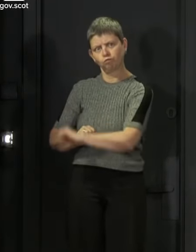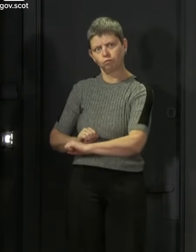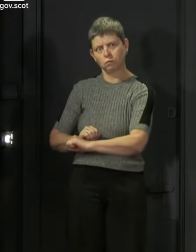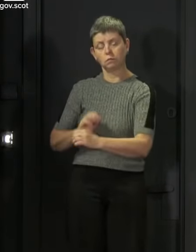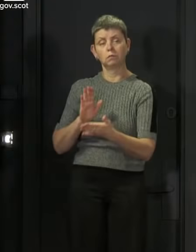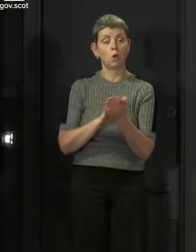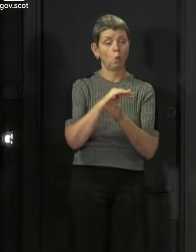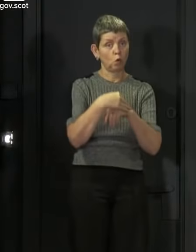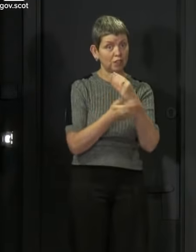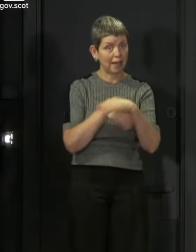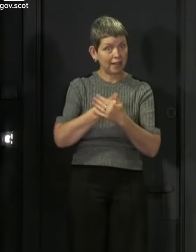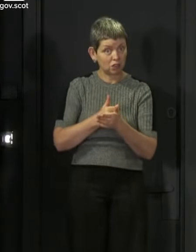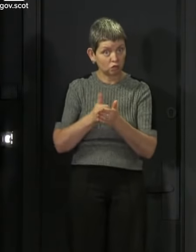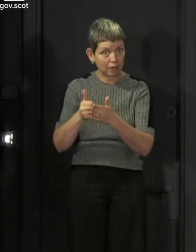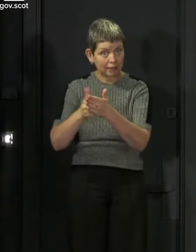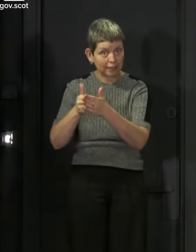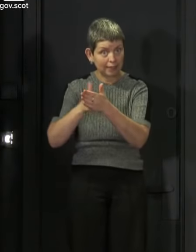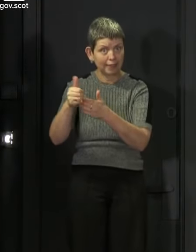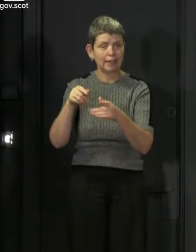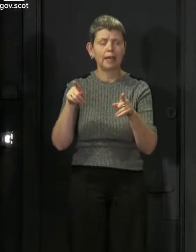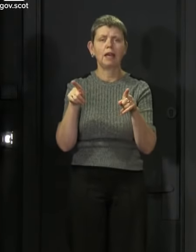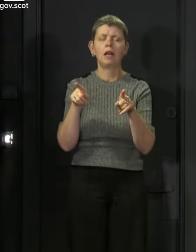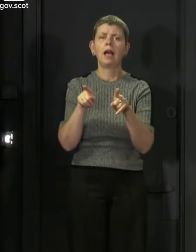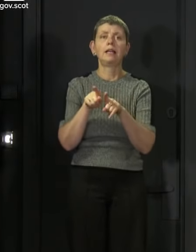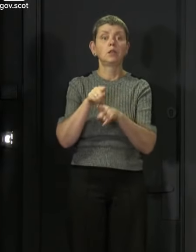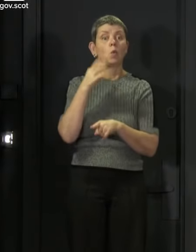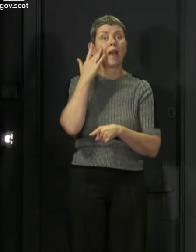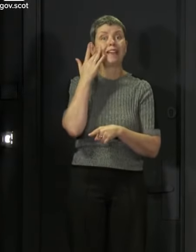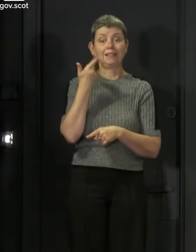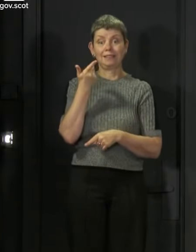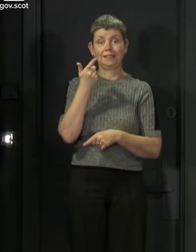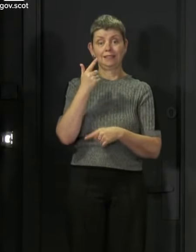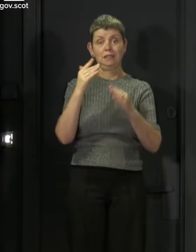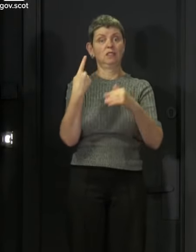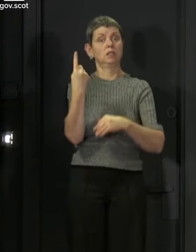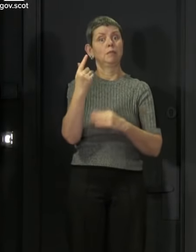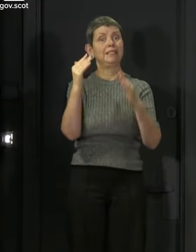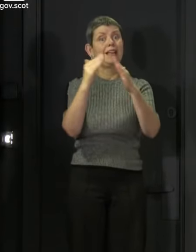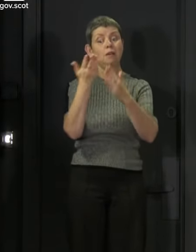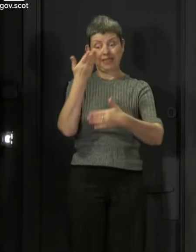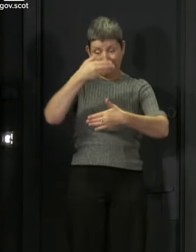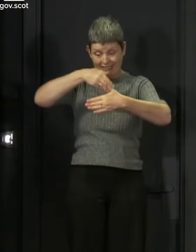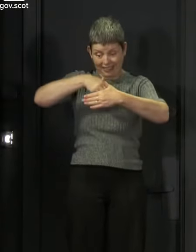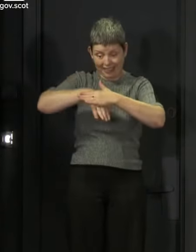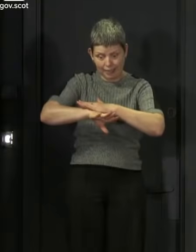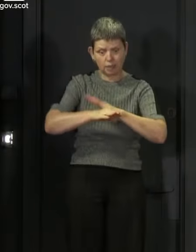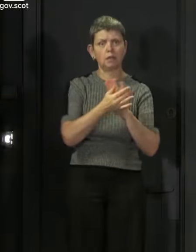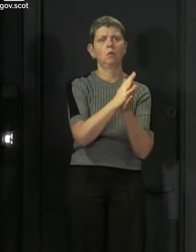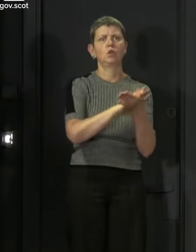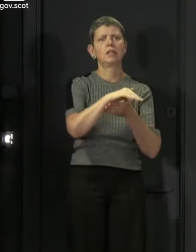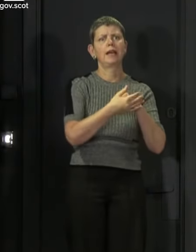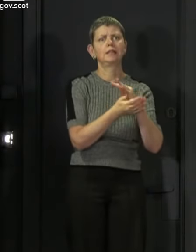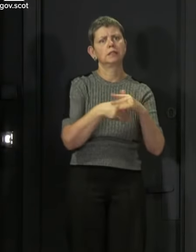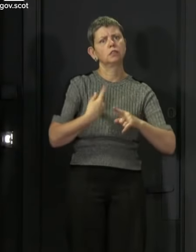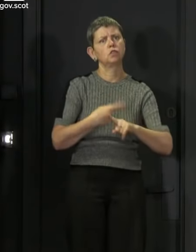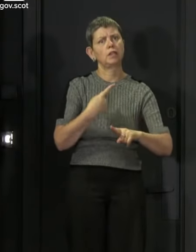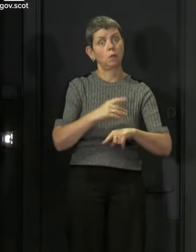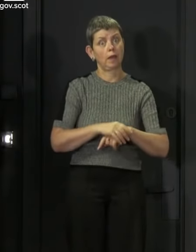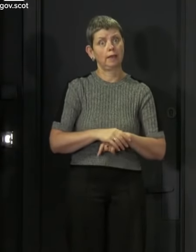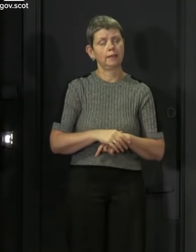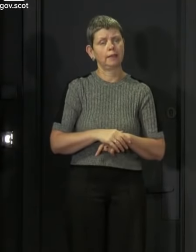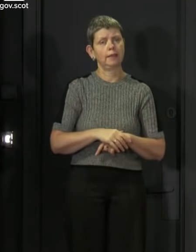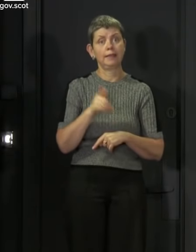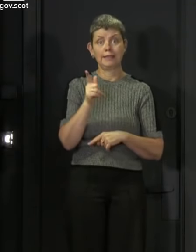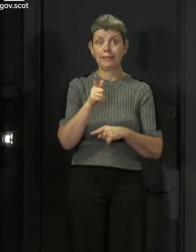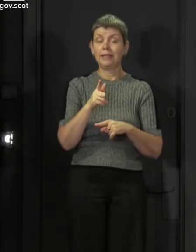hands regularly and especially wash your hands the first time you go into somebody's house. If we do all of that, then